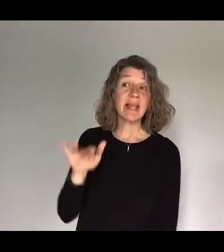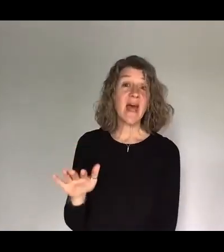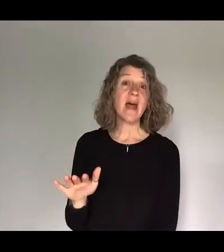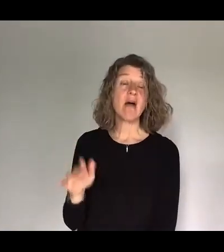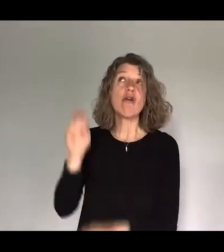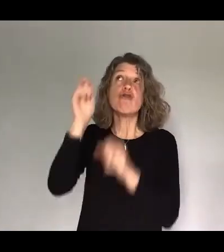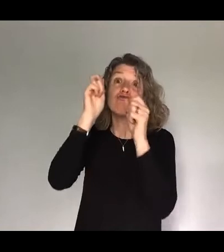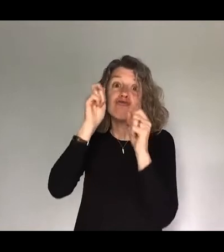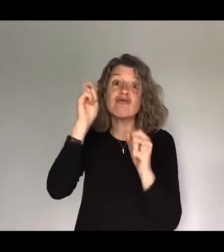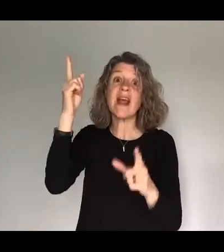God had done for him